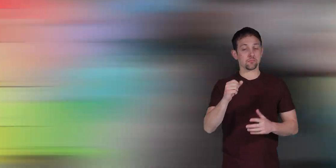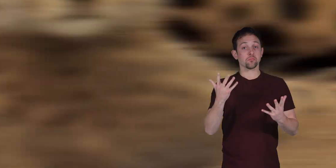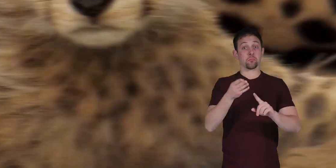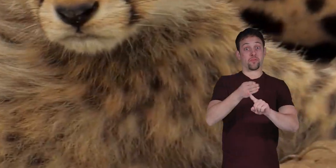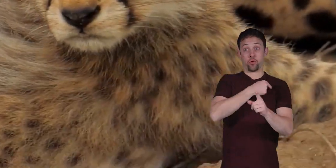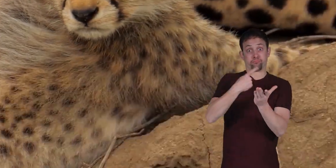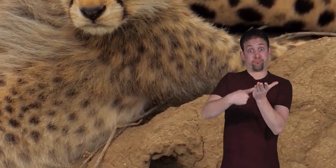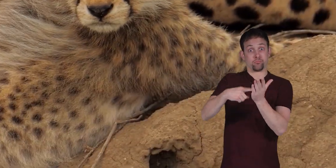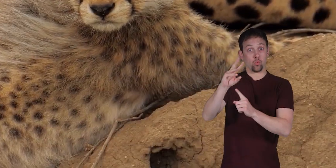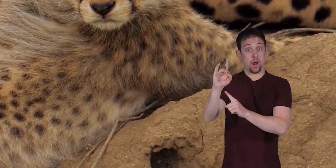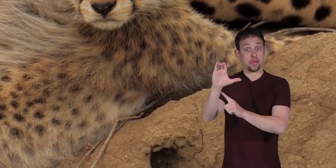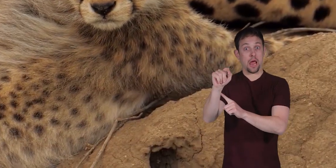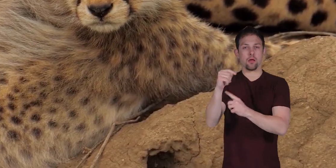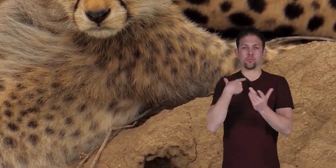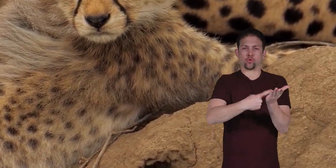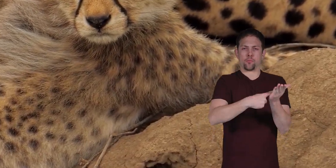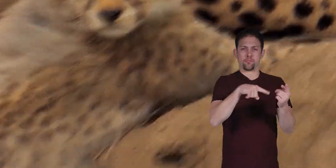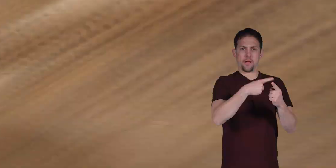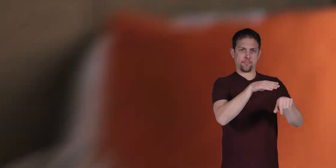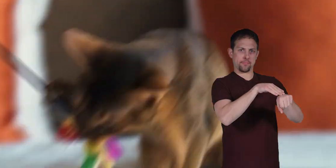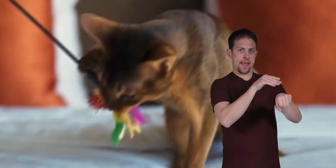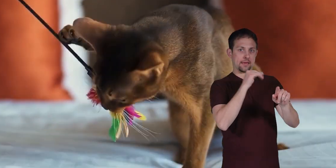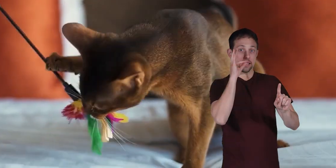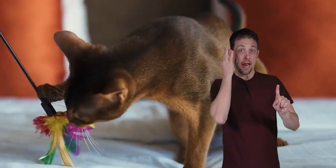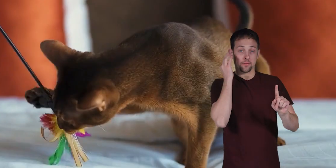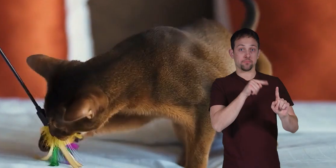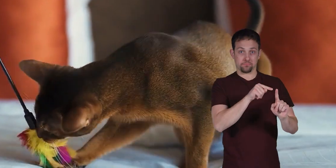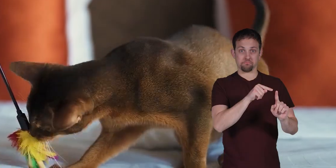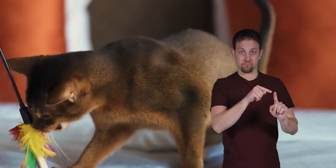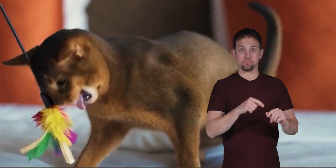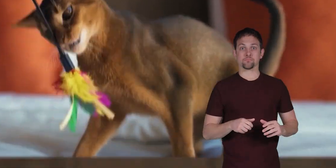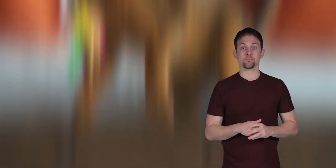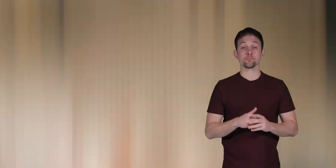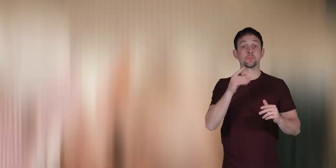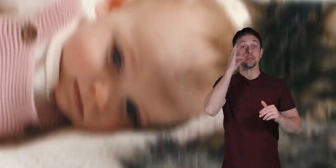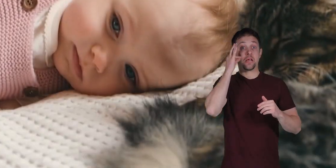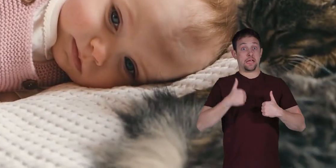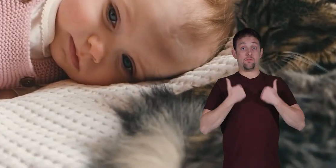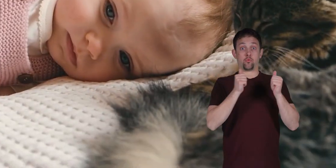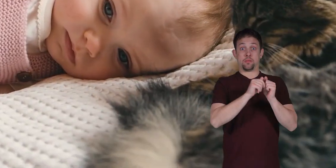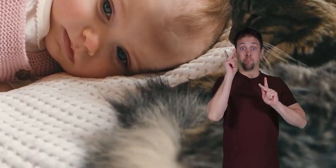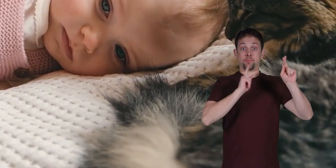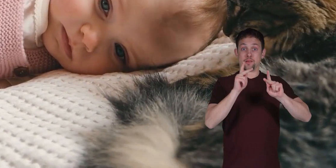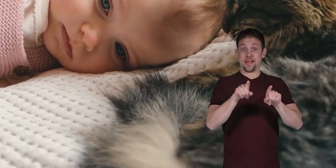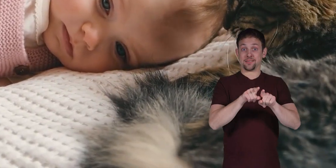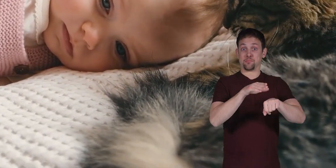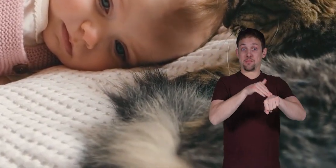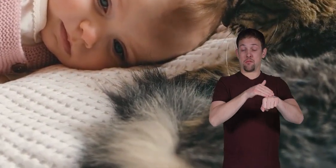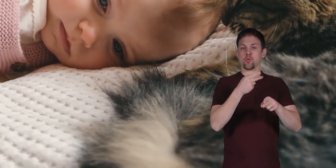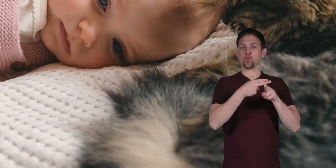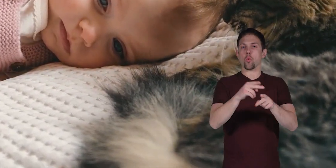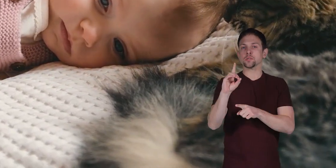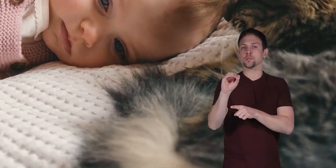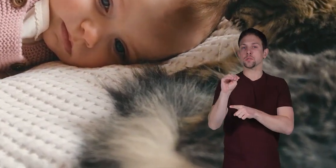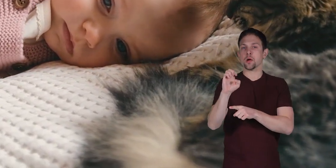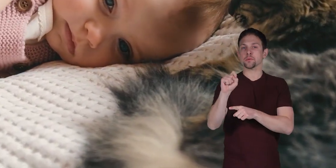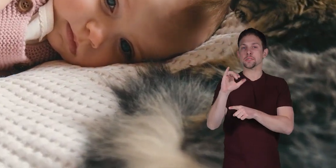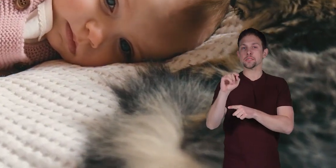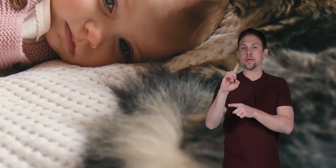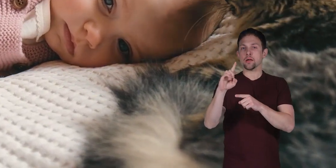So before discussing wildcats, let's talk about pet cats. Cats that live with people as pets are called domesticated cats